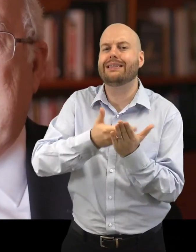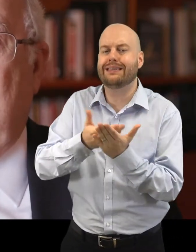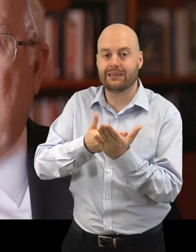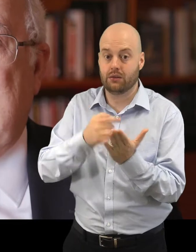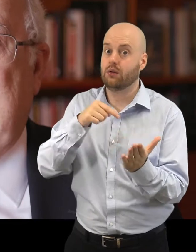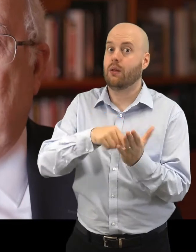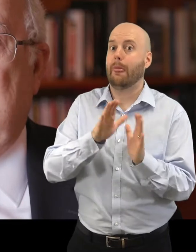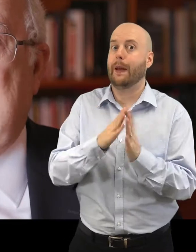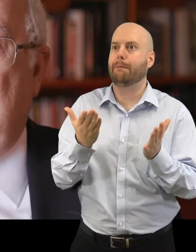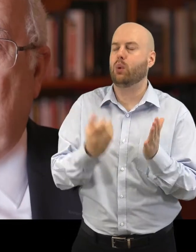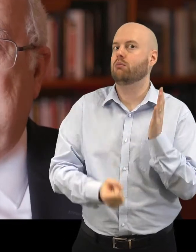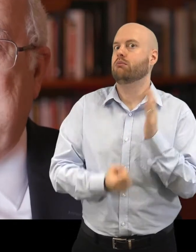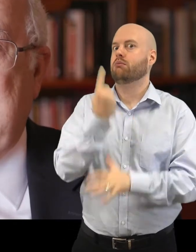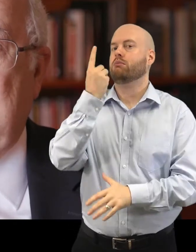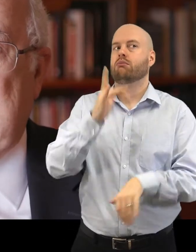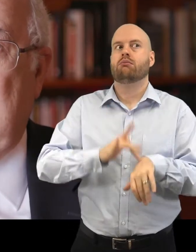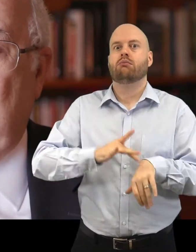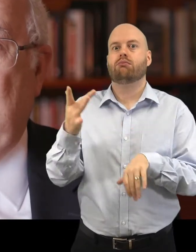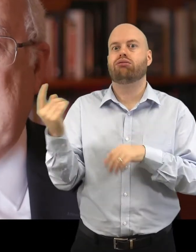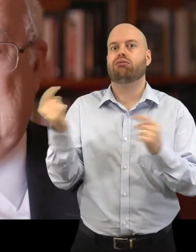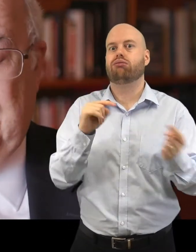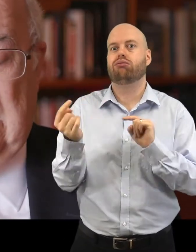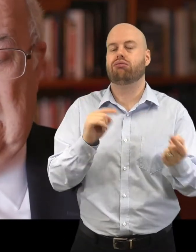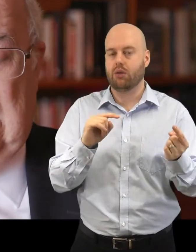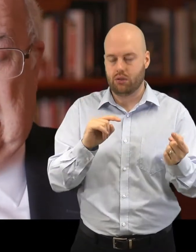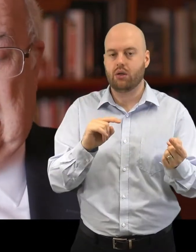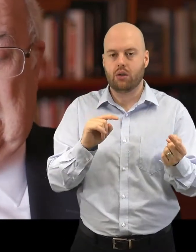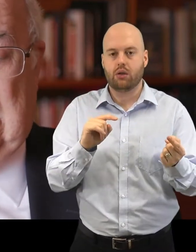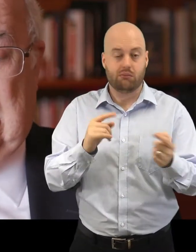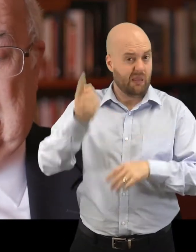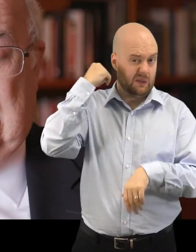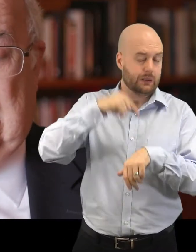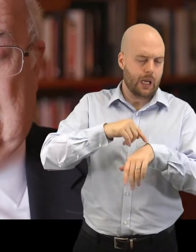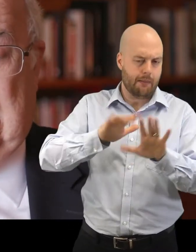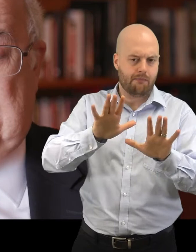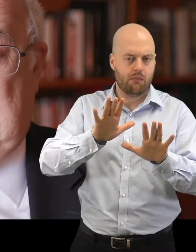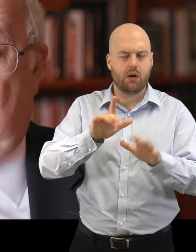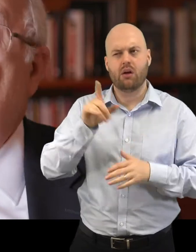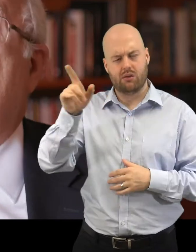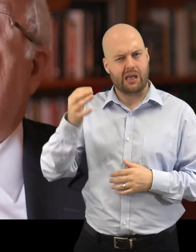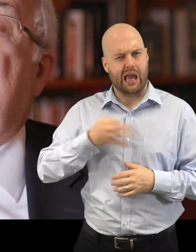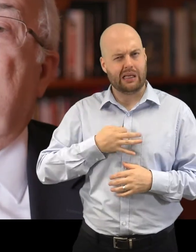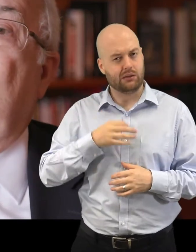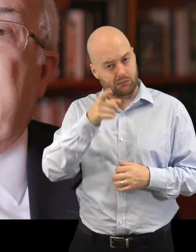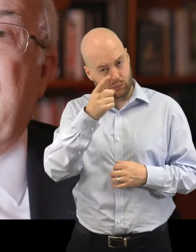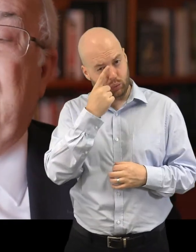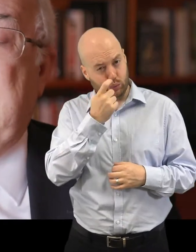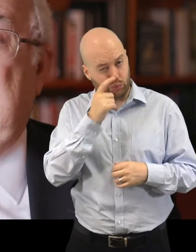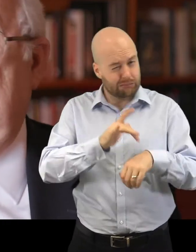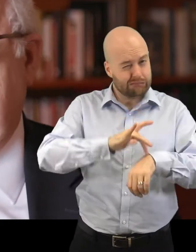caused an enormous uproar at a particular point in time. And they said, could you have such a book here? And my